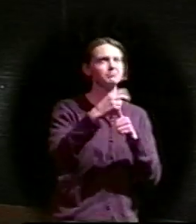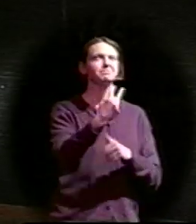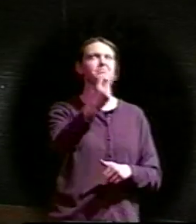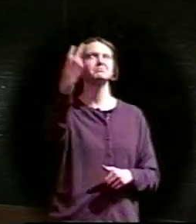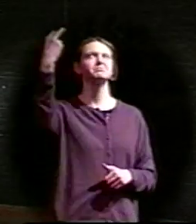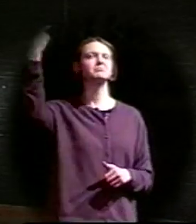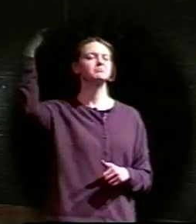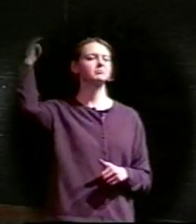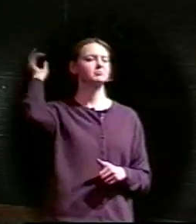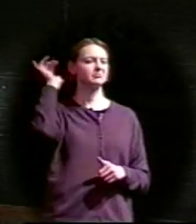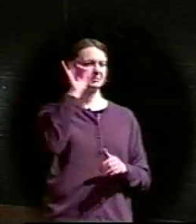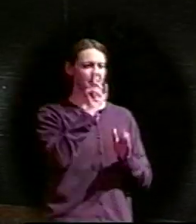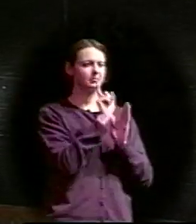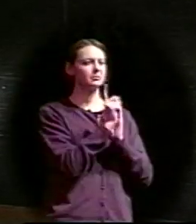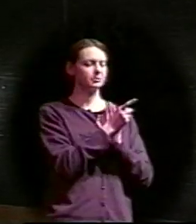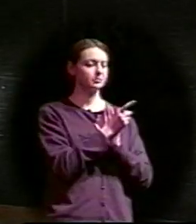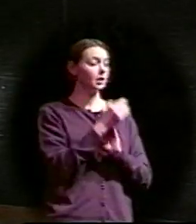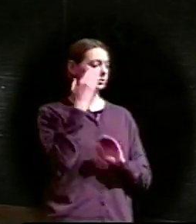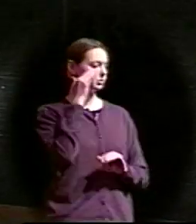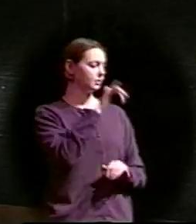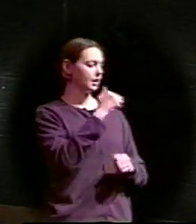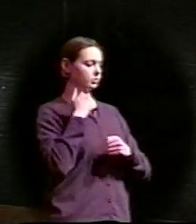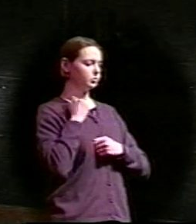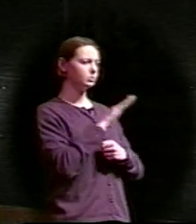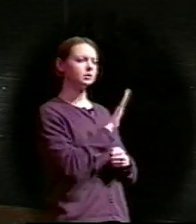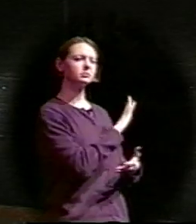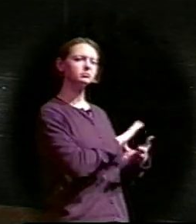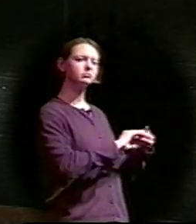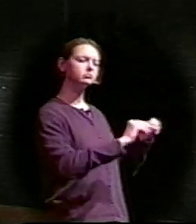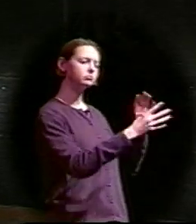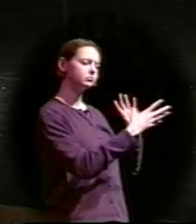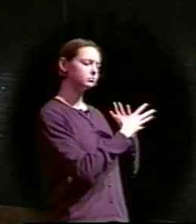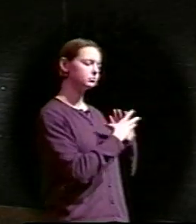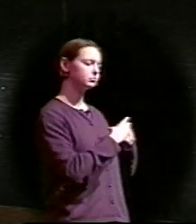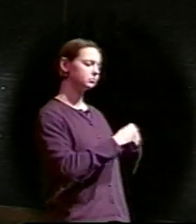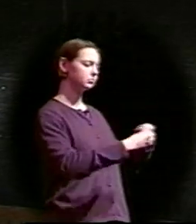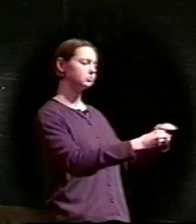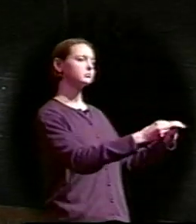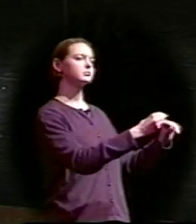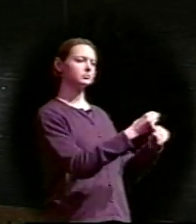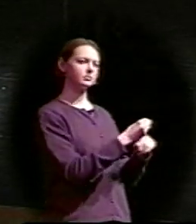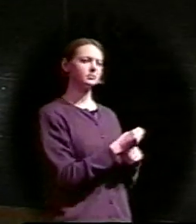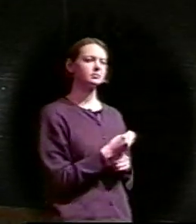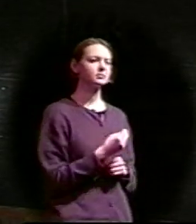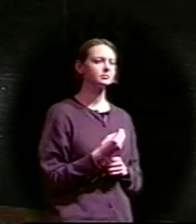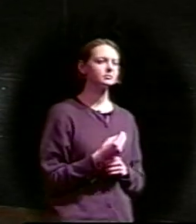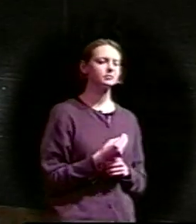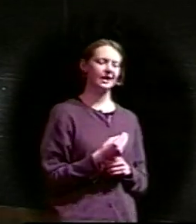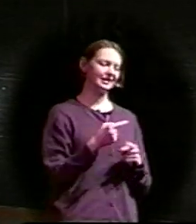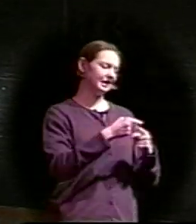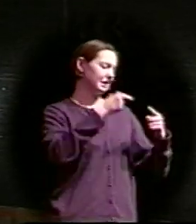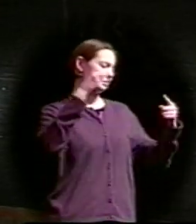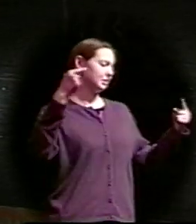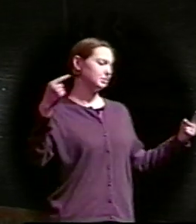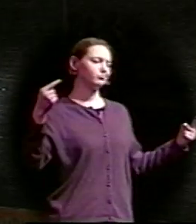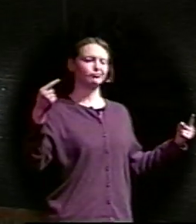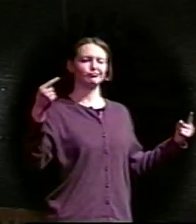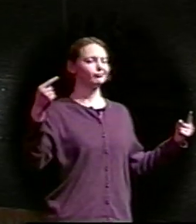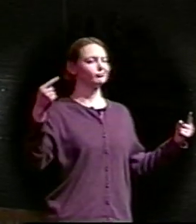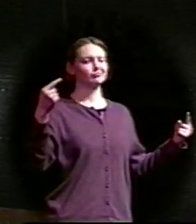knew that soldier's story, enemies we could not be. Now I'm old, my